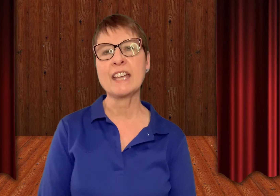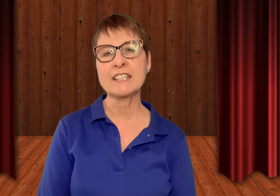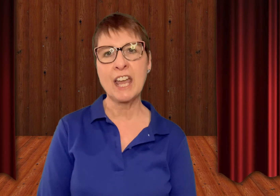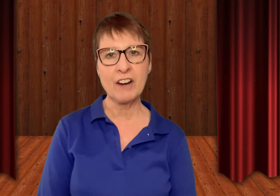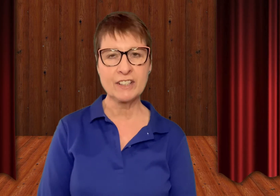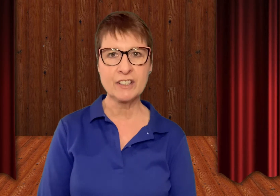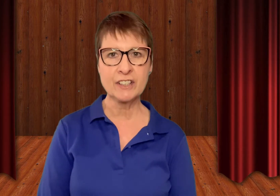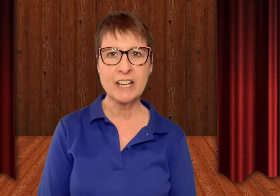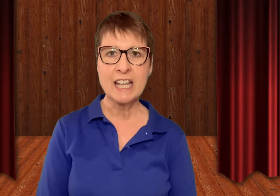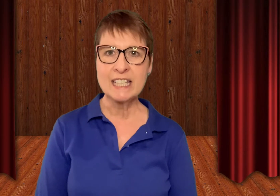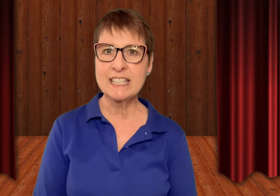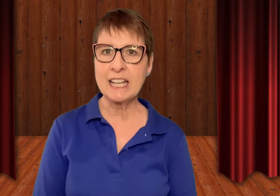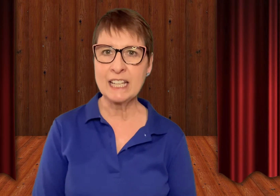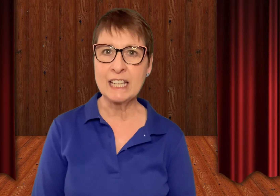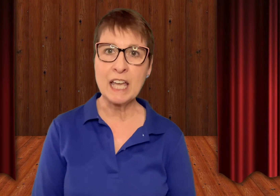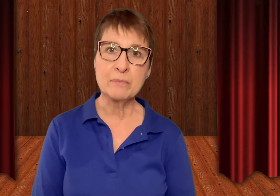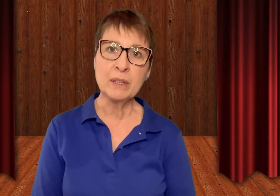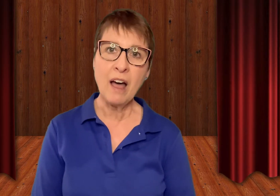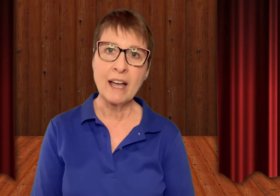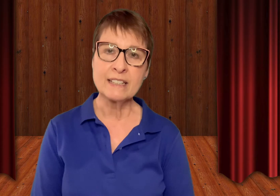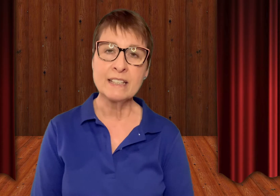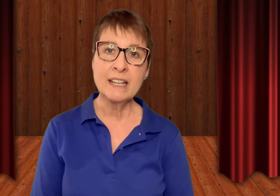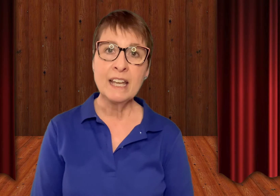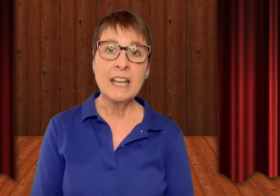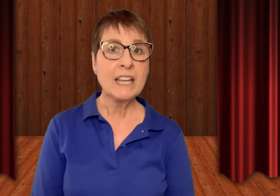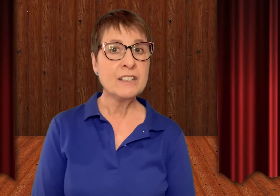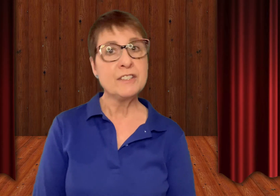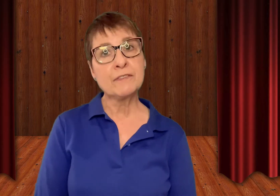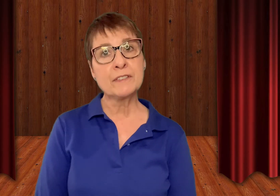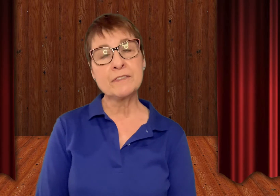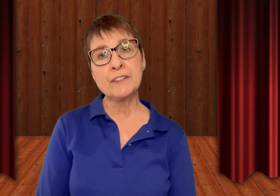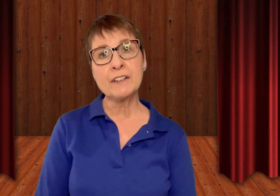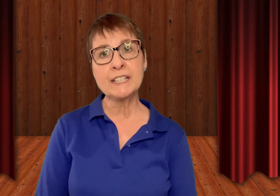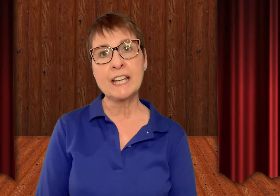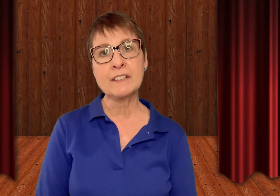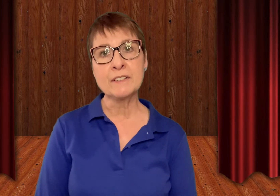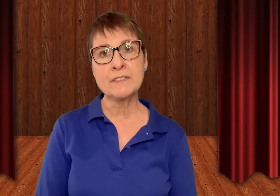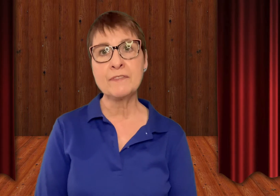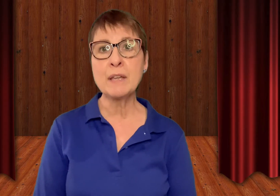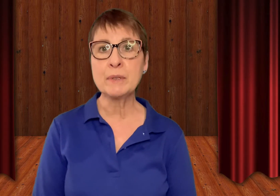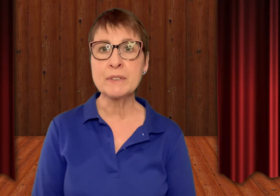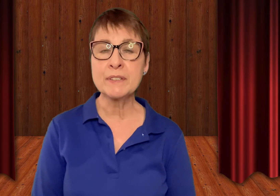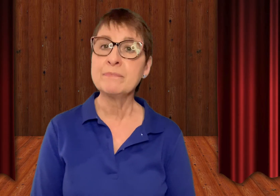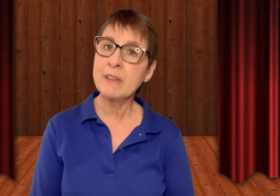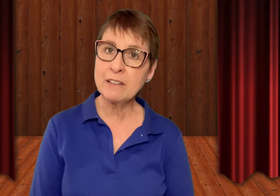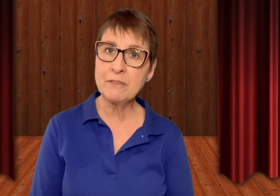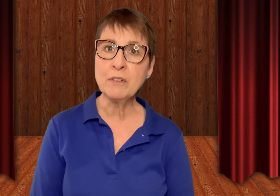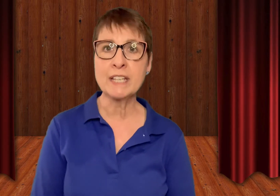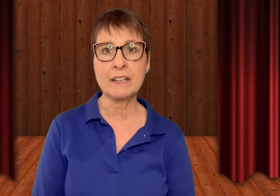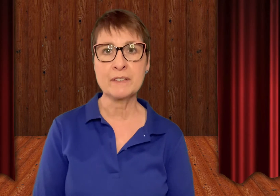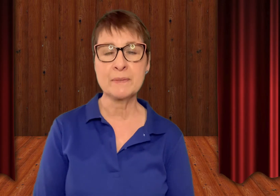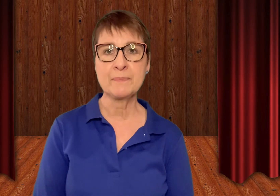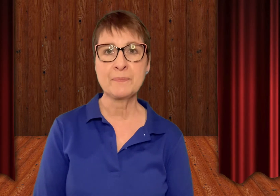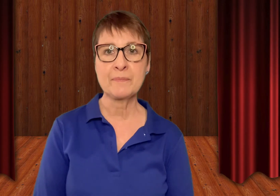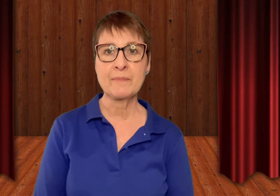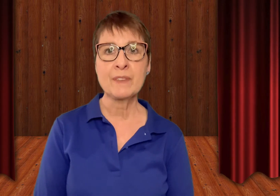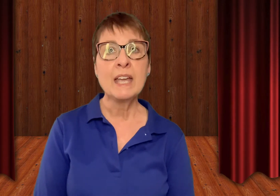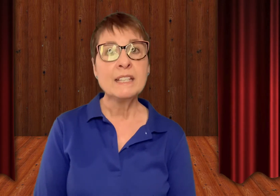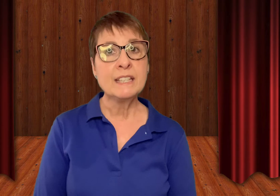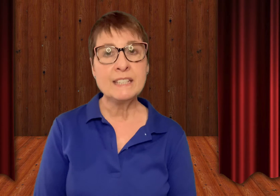character, setting and plot in different fairy tales, fables and folk tales. Today,